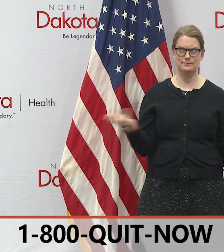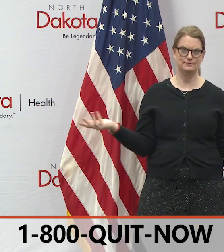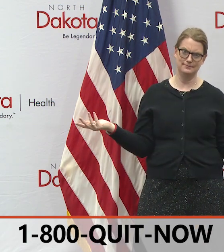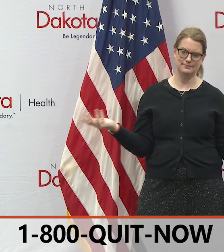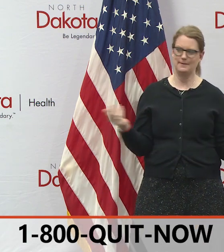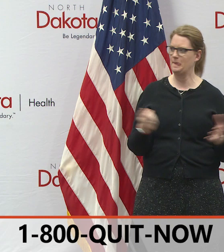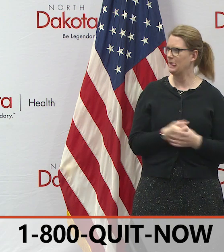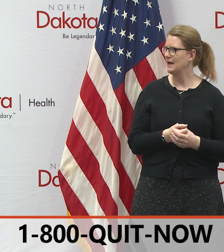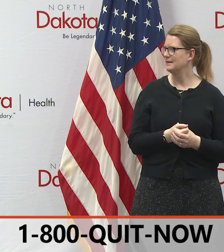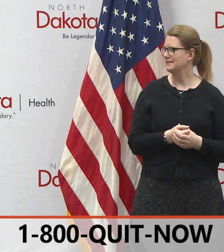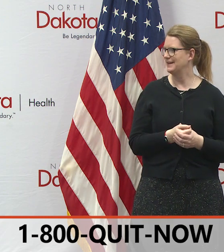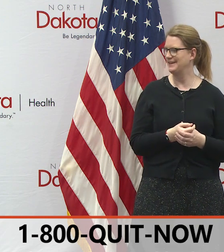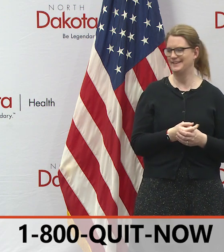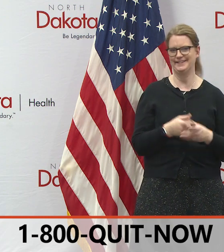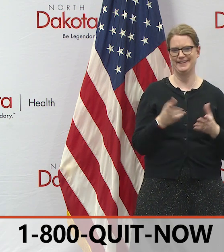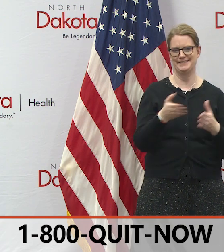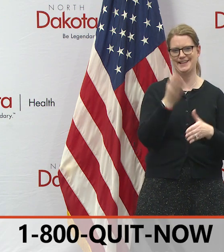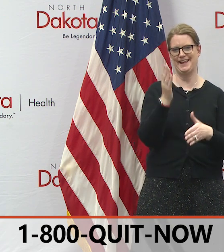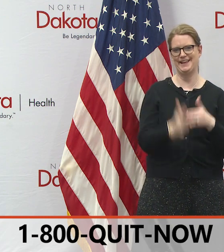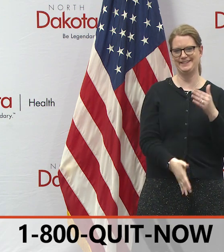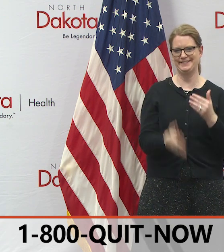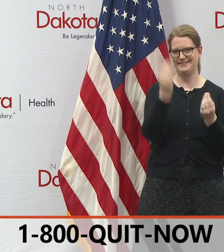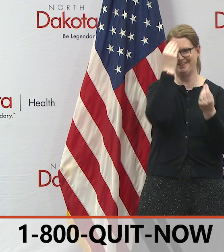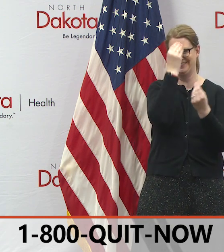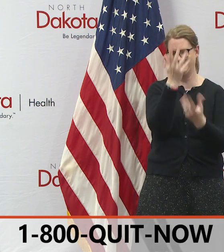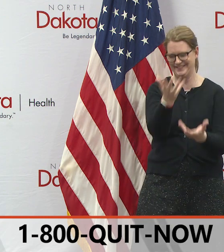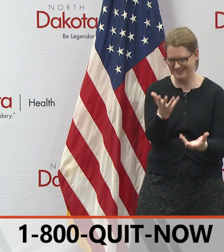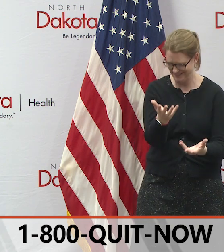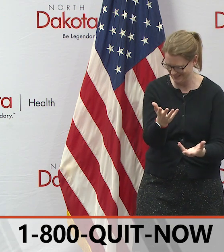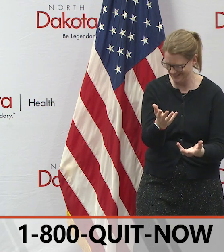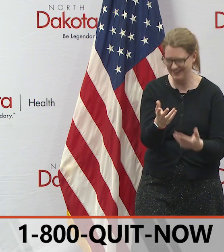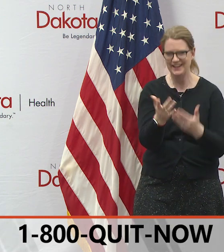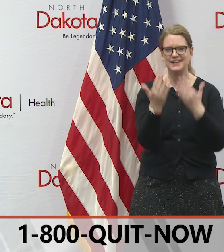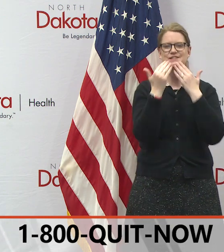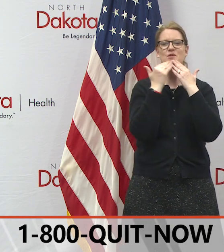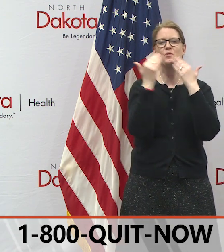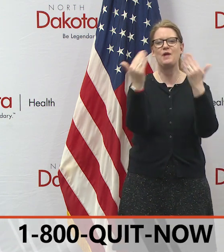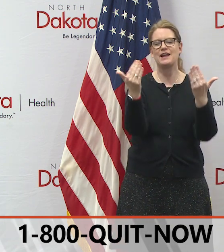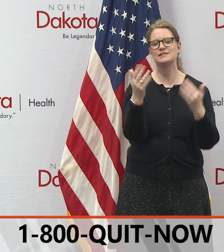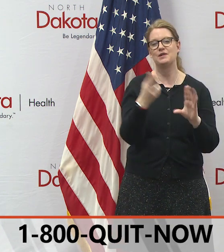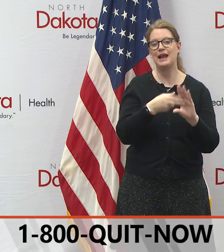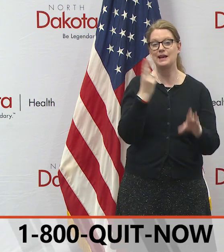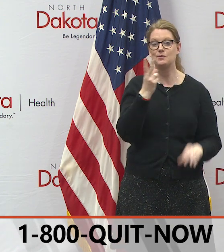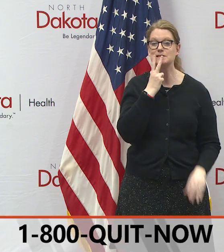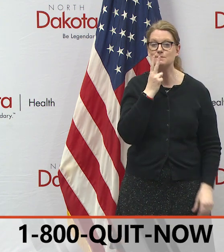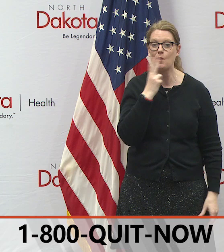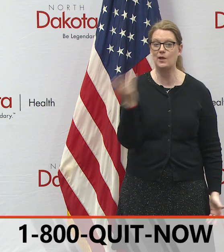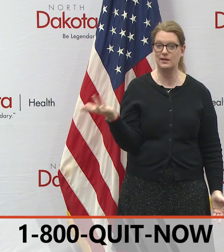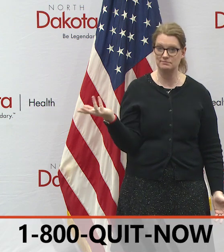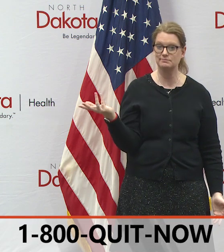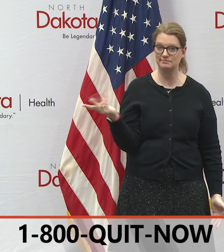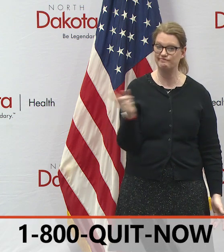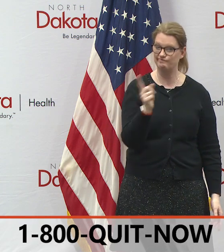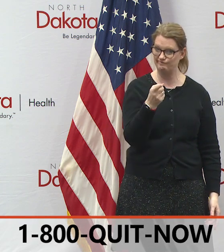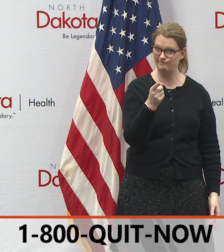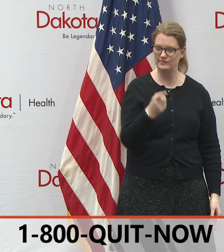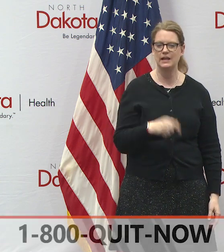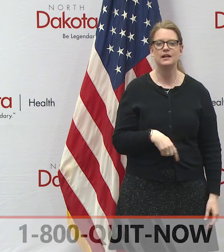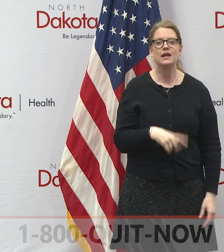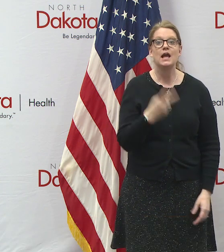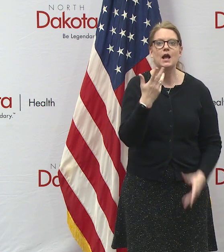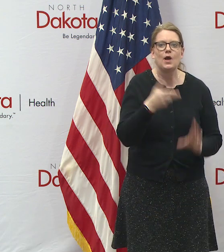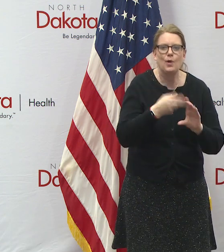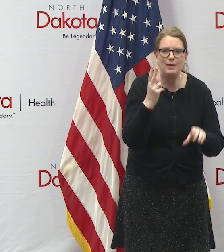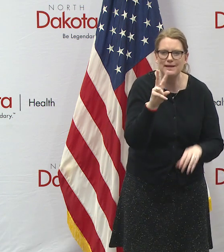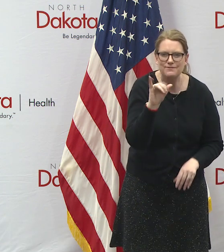that's a closing thought today and uh uh so gratitude and quit smoking is what we're wrapping up with today so and quit